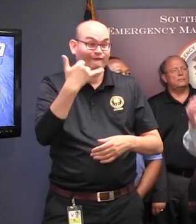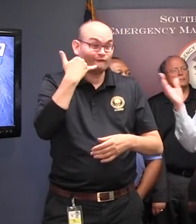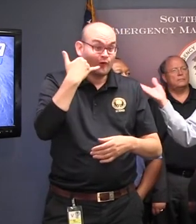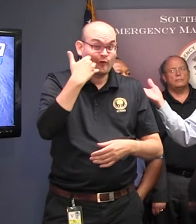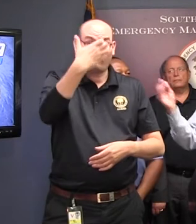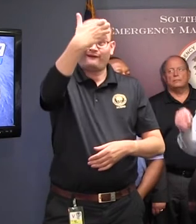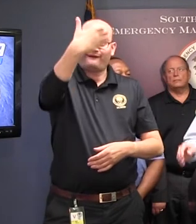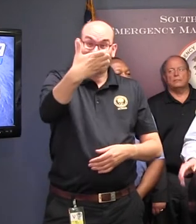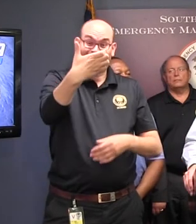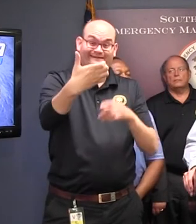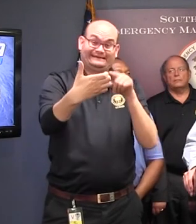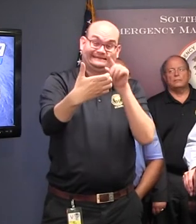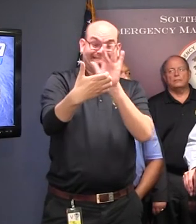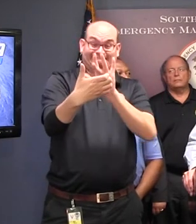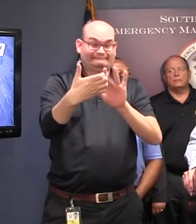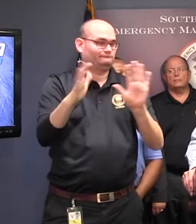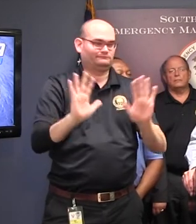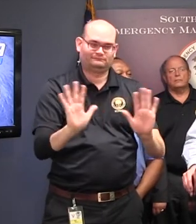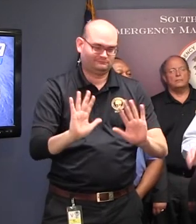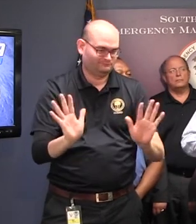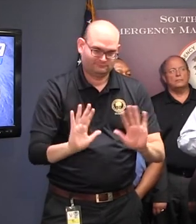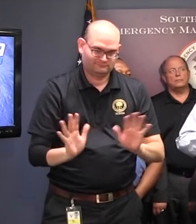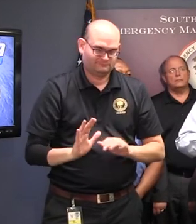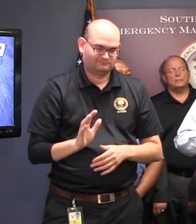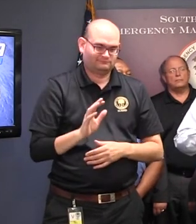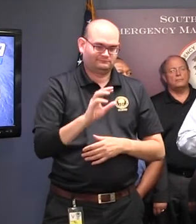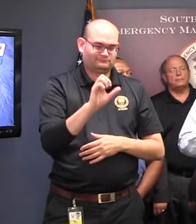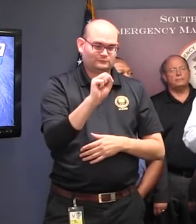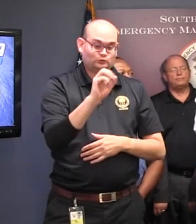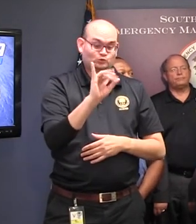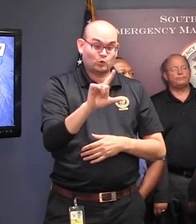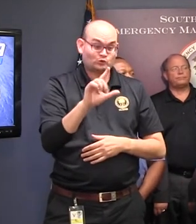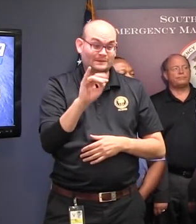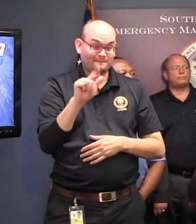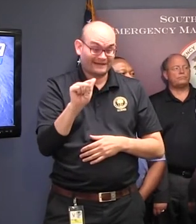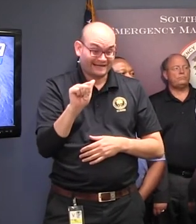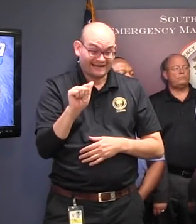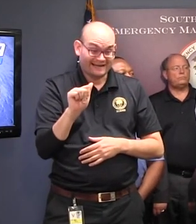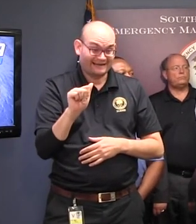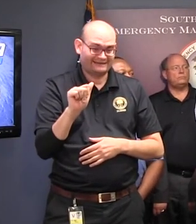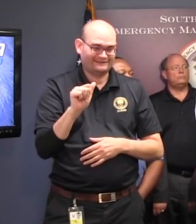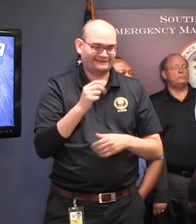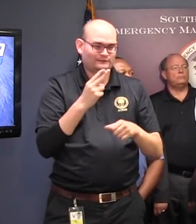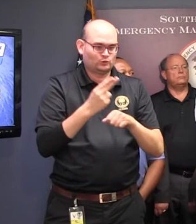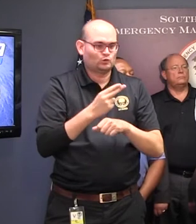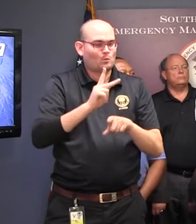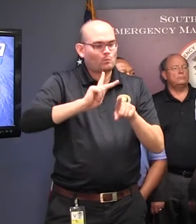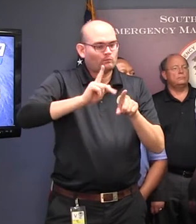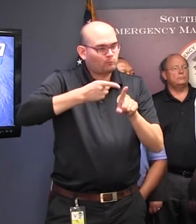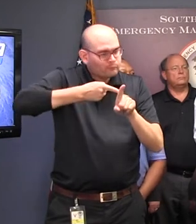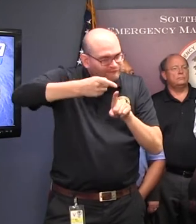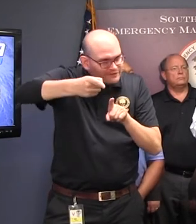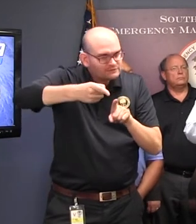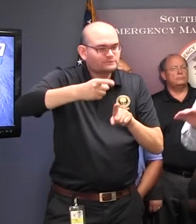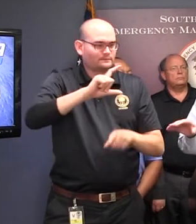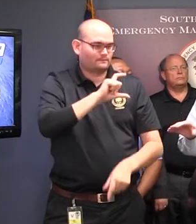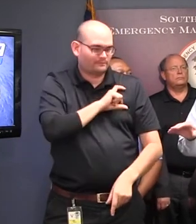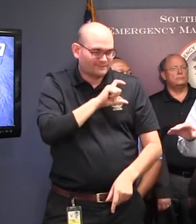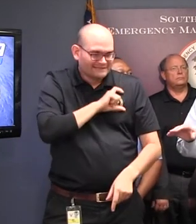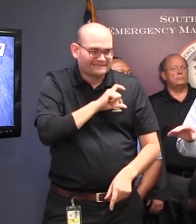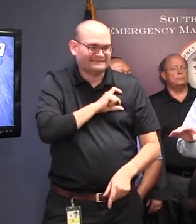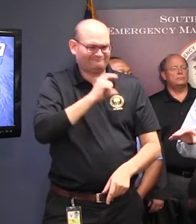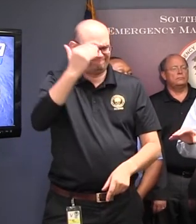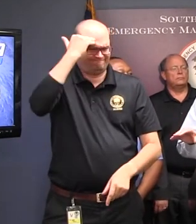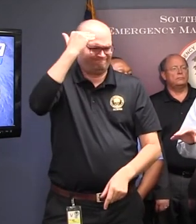signs and follow the official sources. Because there's a lot of, you ought to see all the people that are just in this building, not to mention those